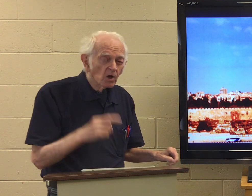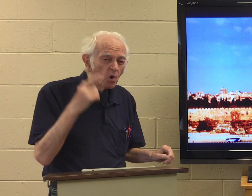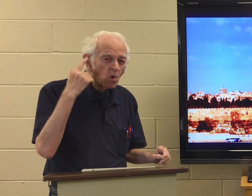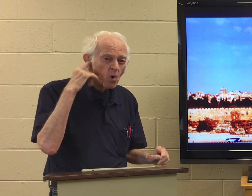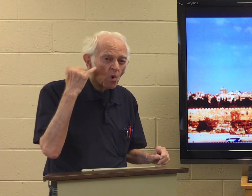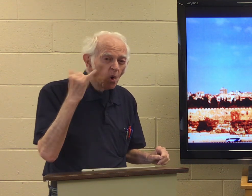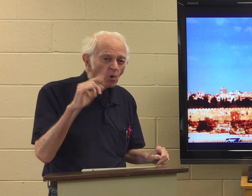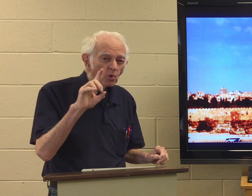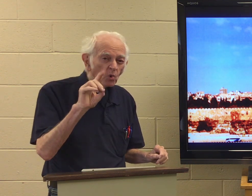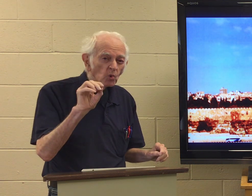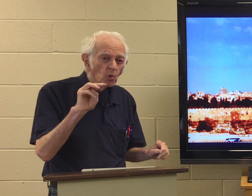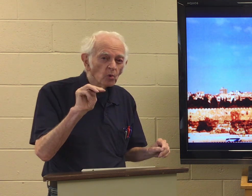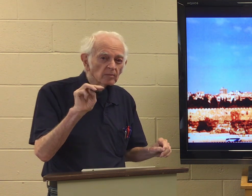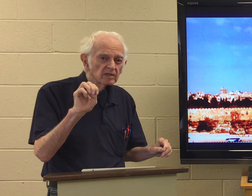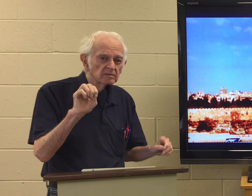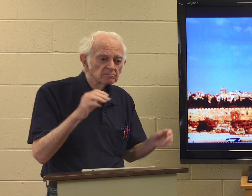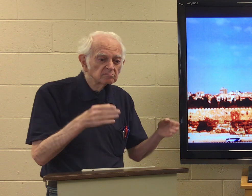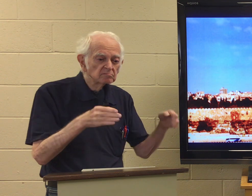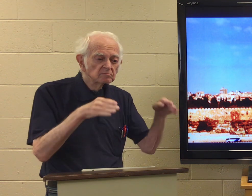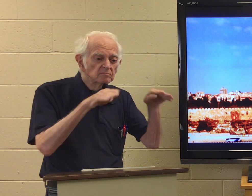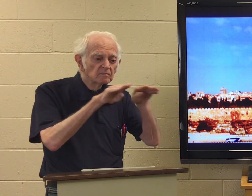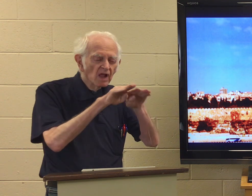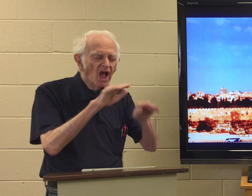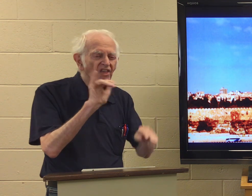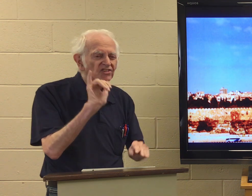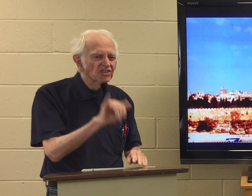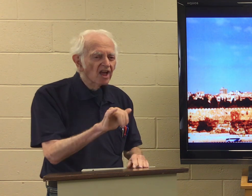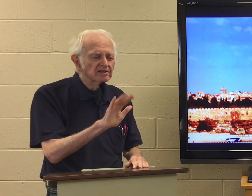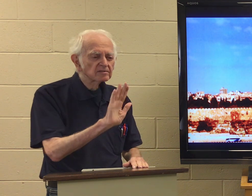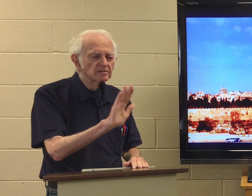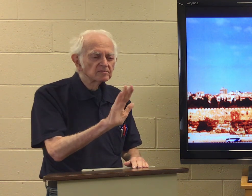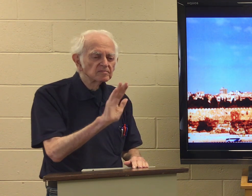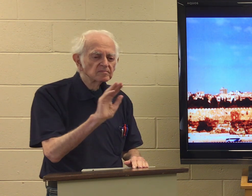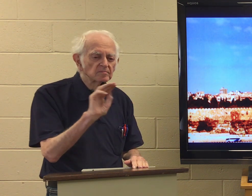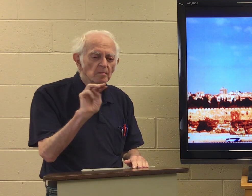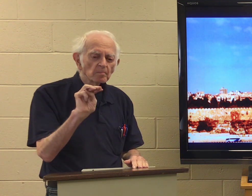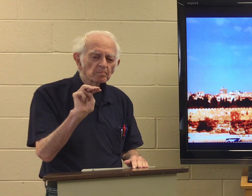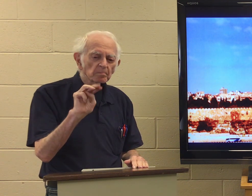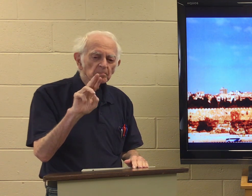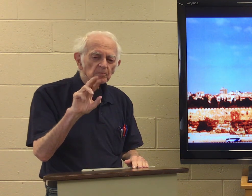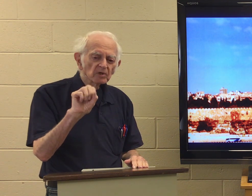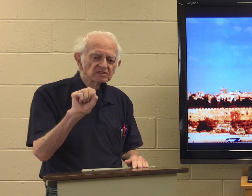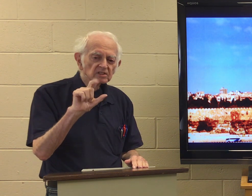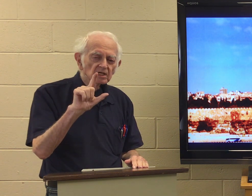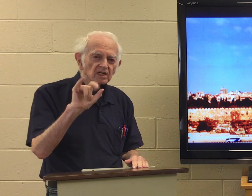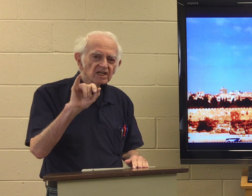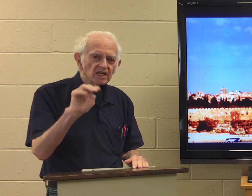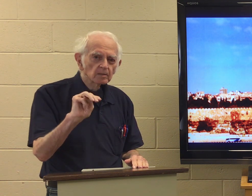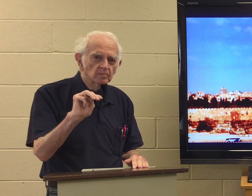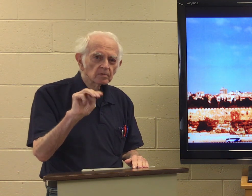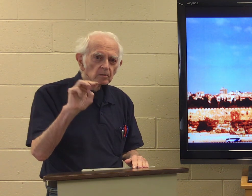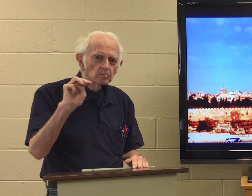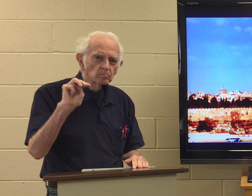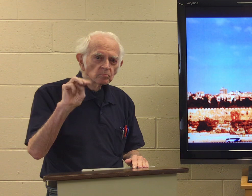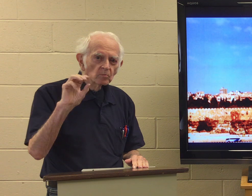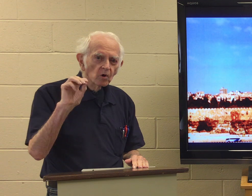The golden dome. The That's a mosque. A Muslim mosque.